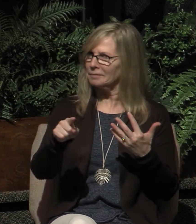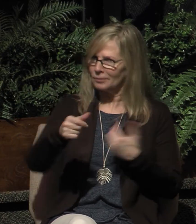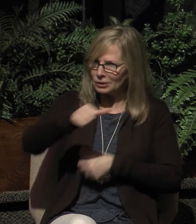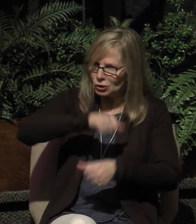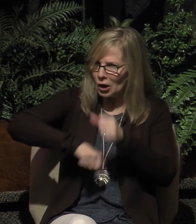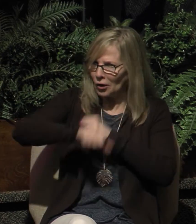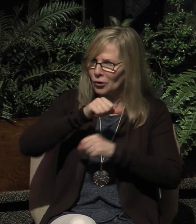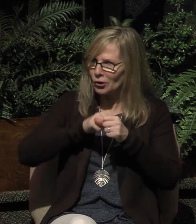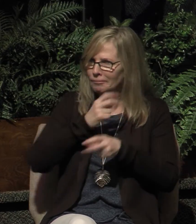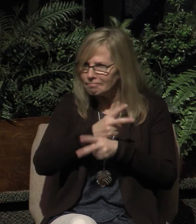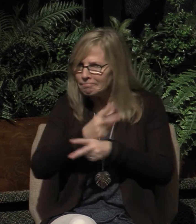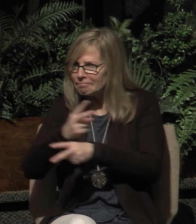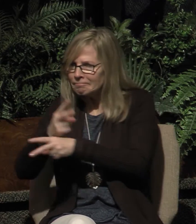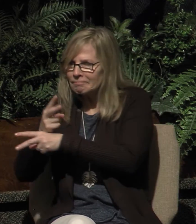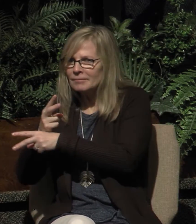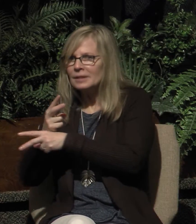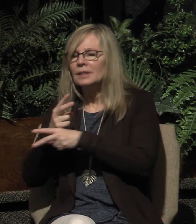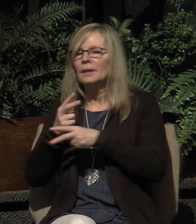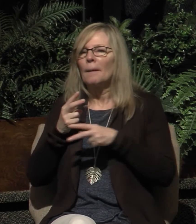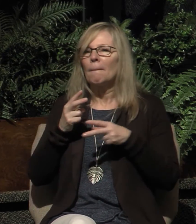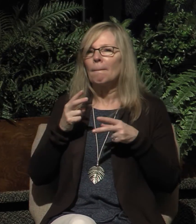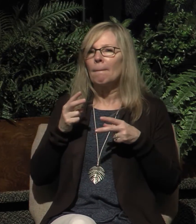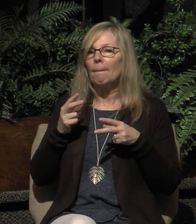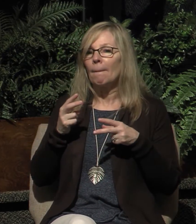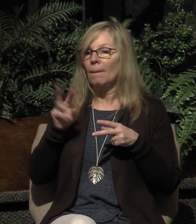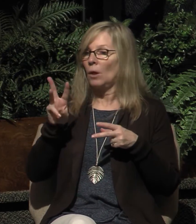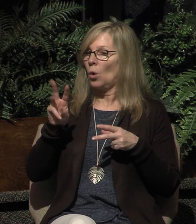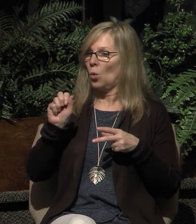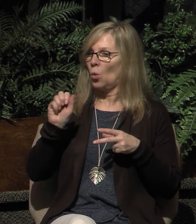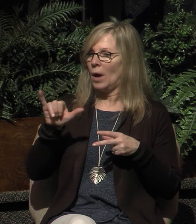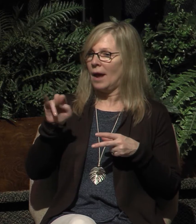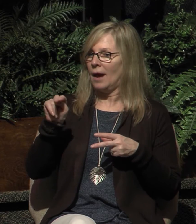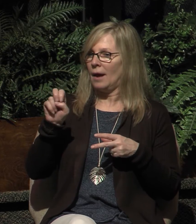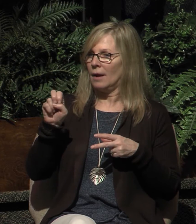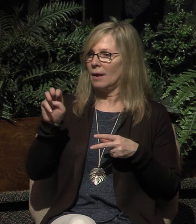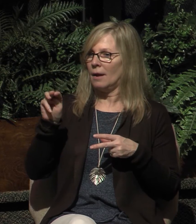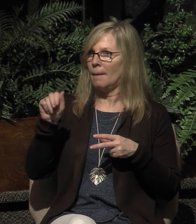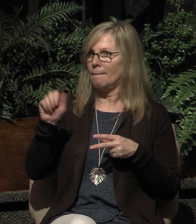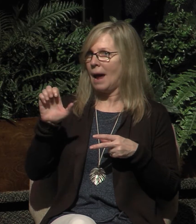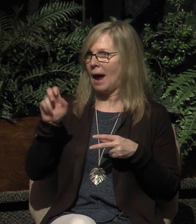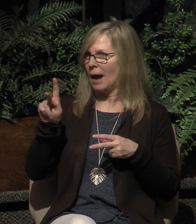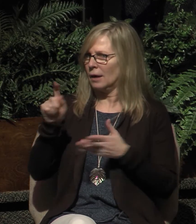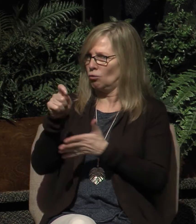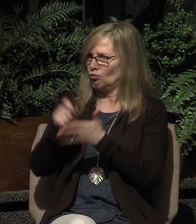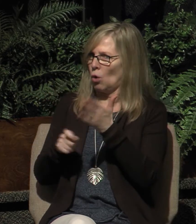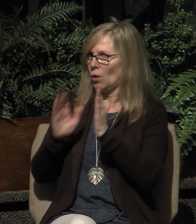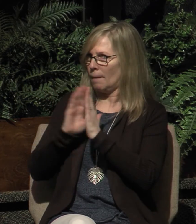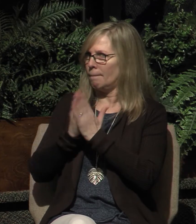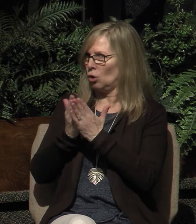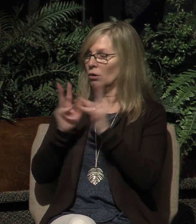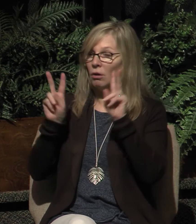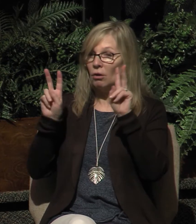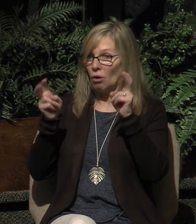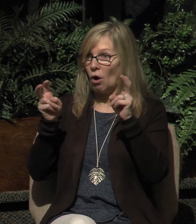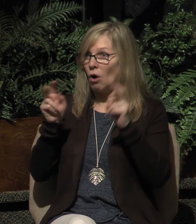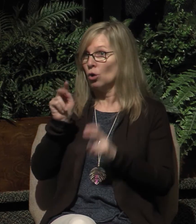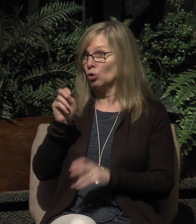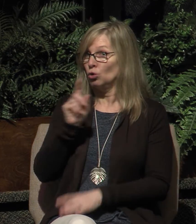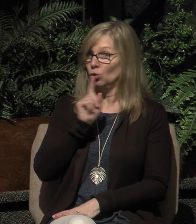towards other believers, towards other members. Wayne Mack, in his book, interestingly entitled, To Be or Not to Be a Church Member,